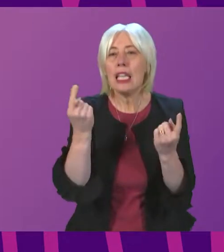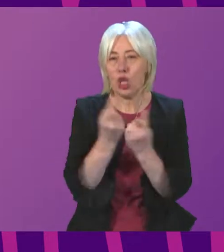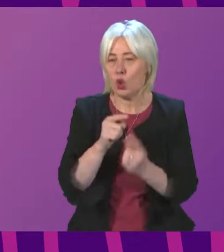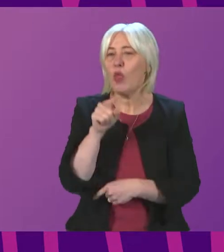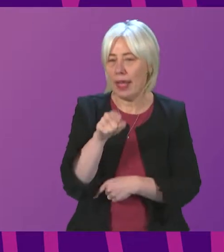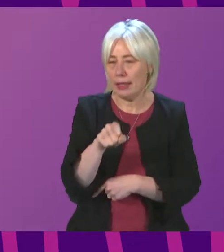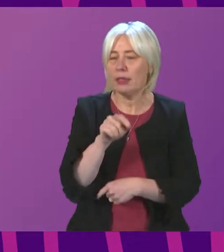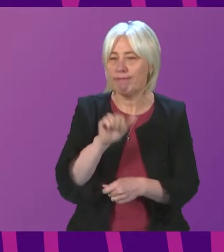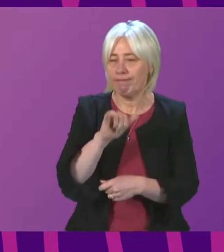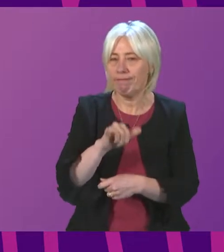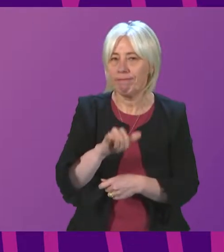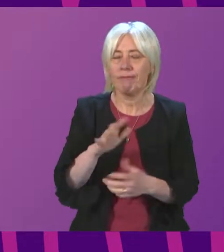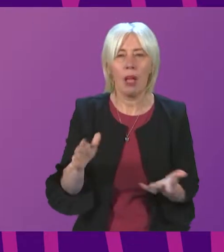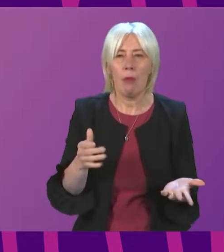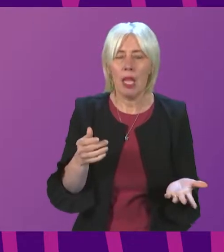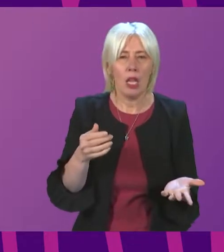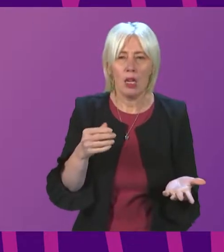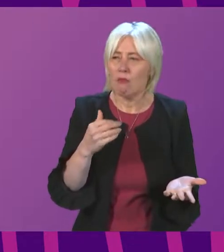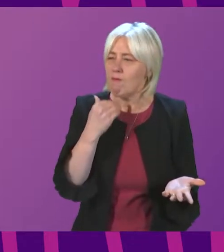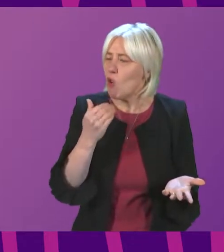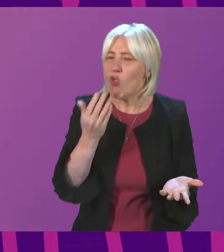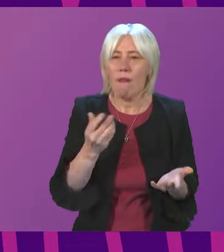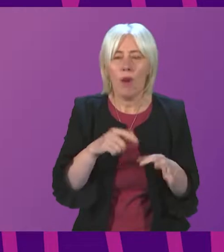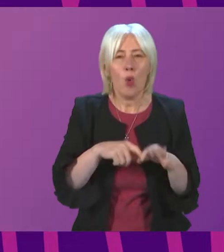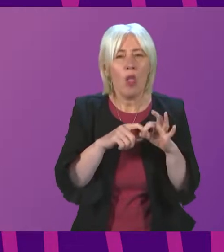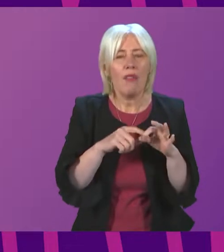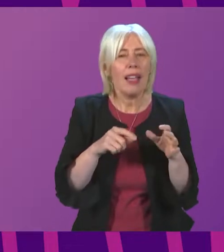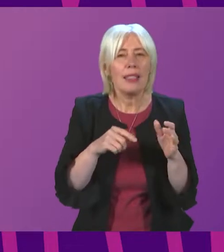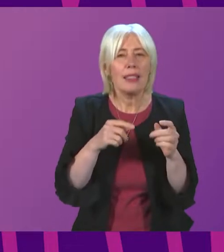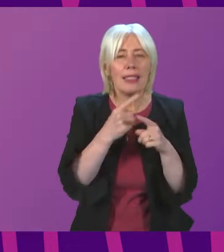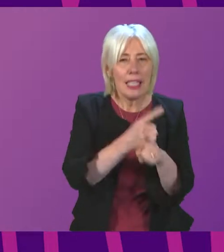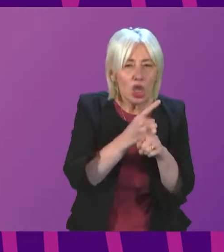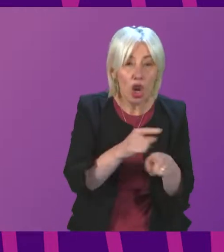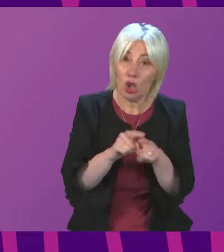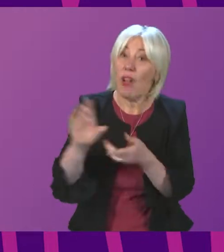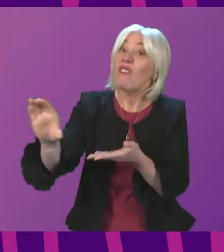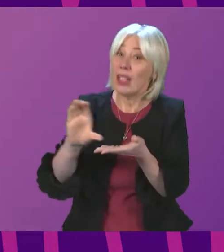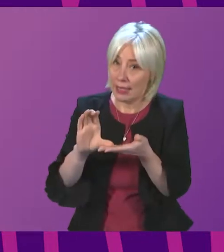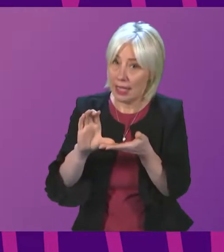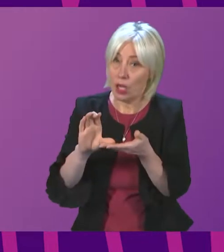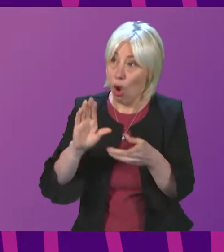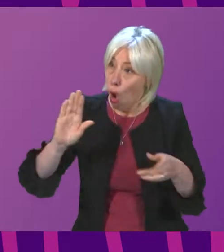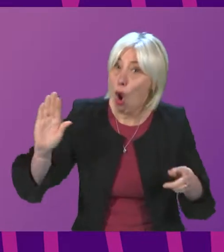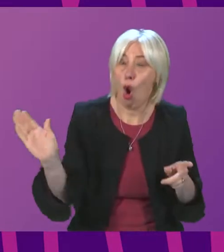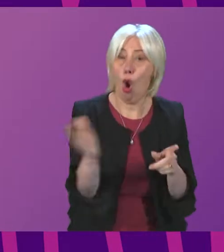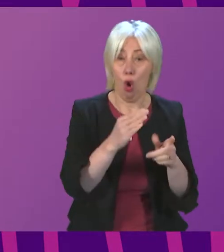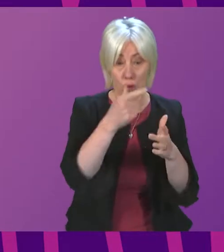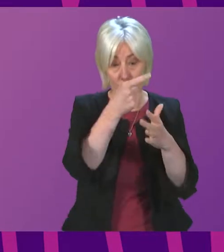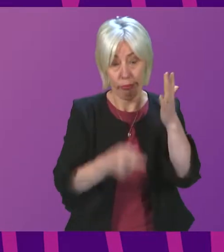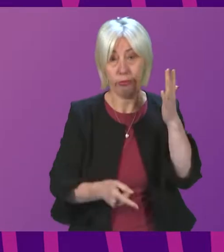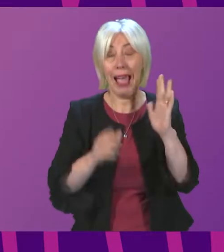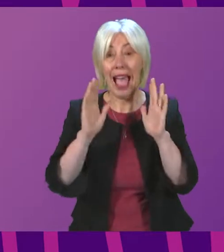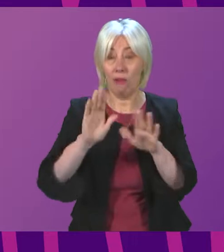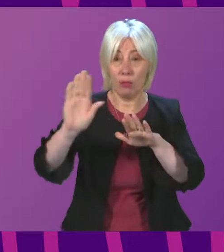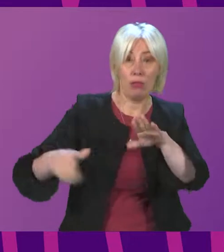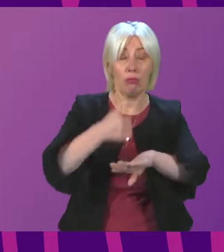and and there is a a lack of possibly qualified teachers and then there's a funding issue and all of these would need to be uh in